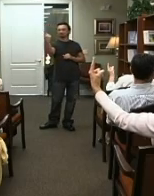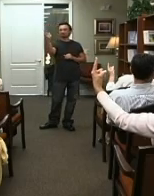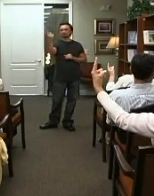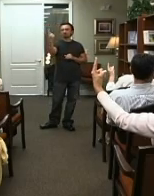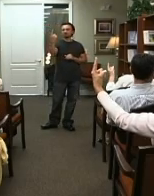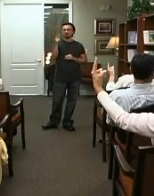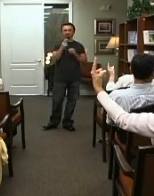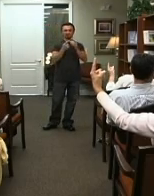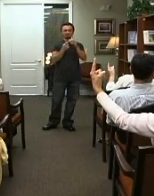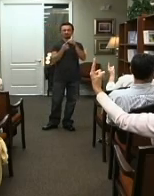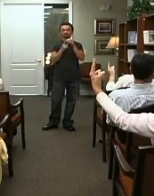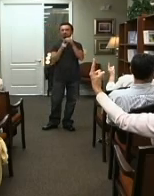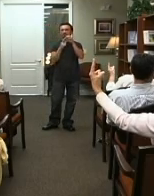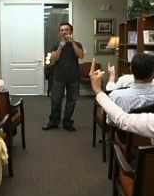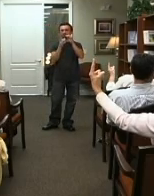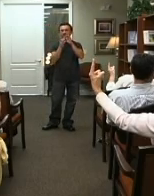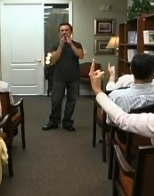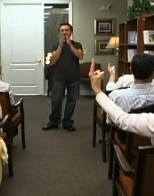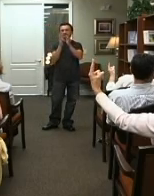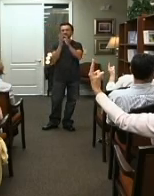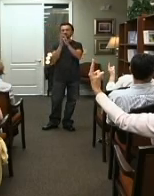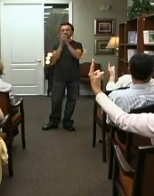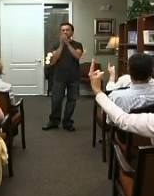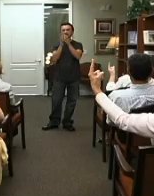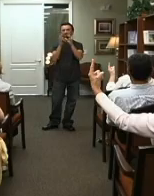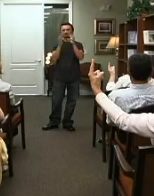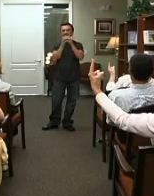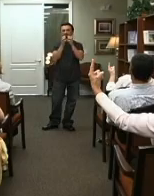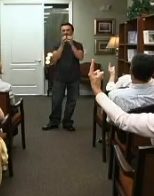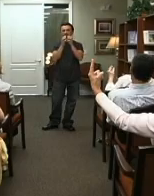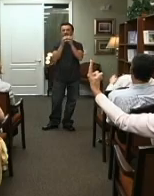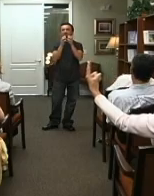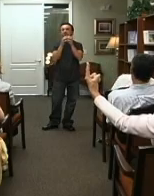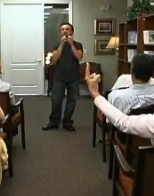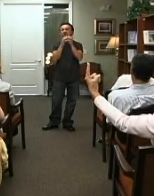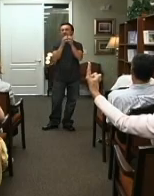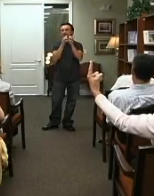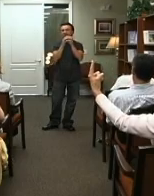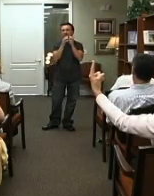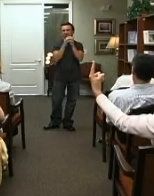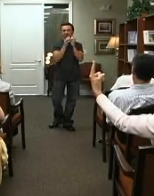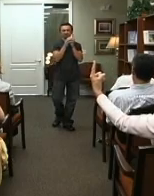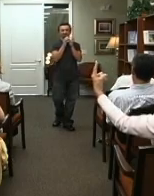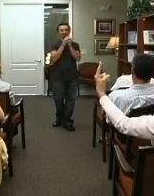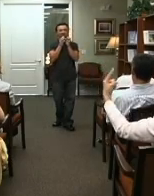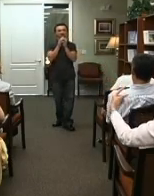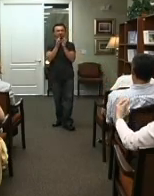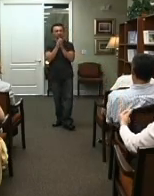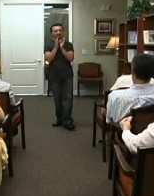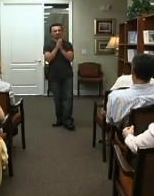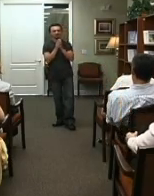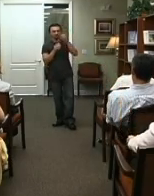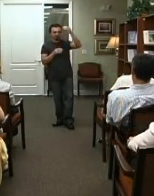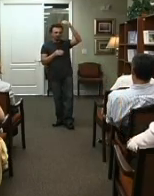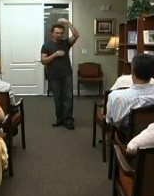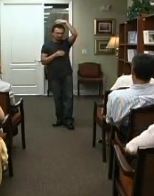funnel But it's, it's a little energy center Each fingertip has it They're like little chakras Yeah Like an Indian philosophy You know about the